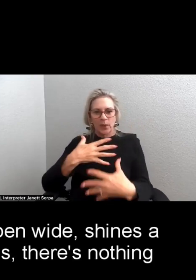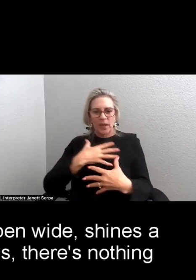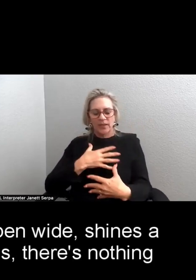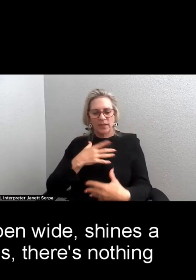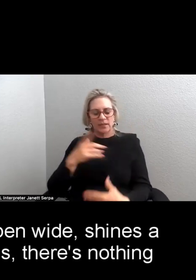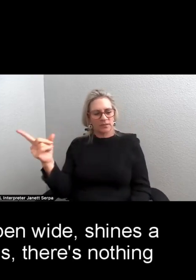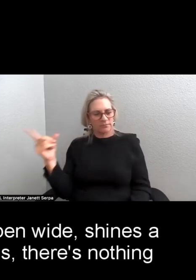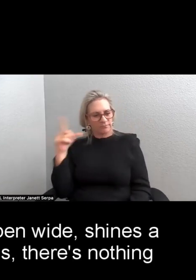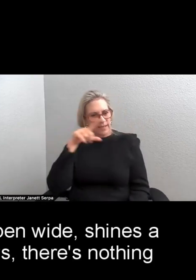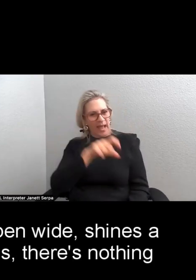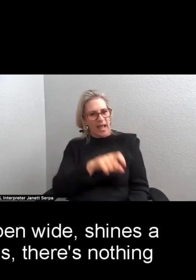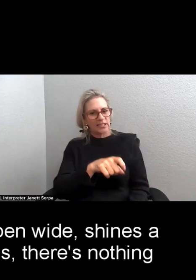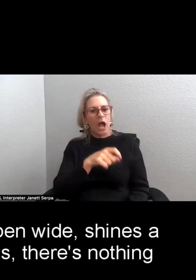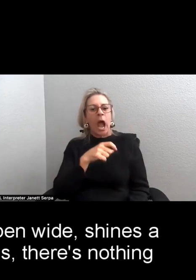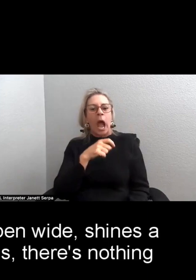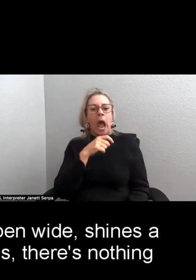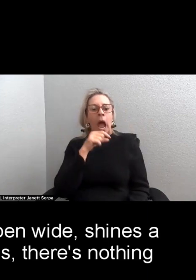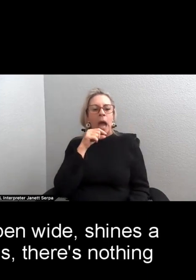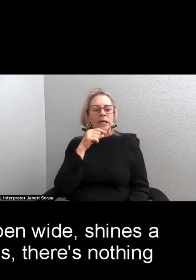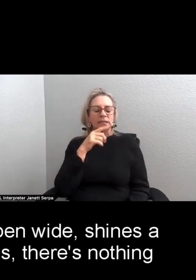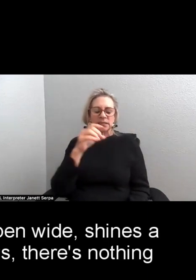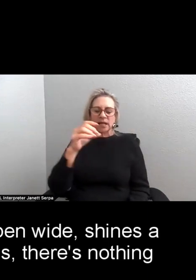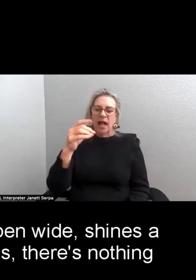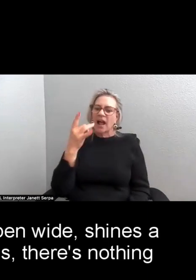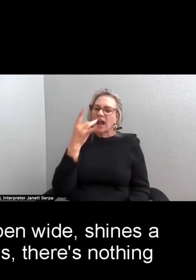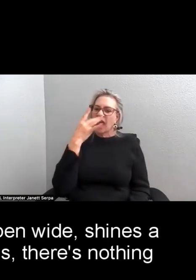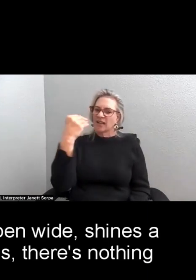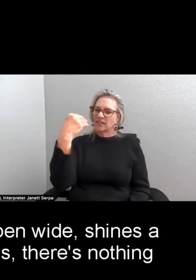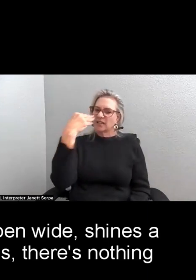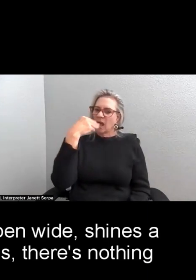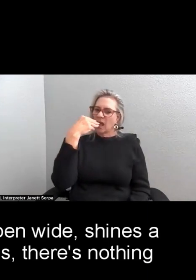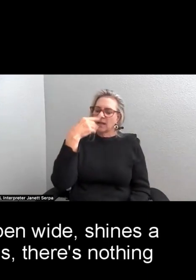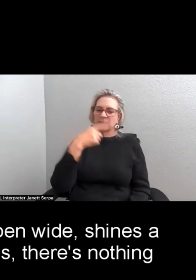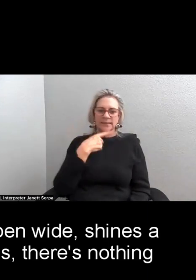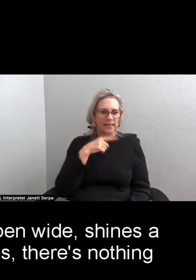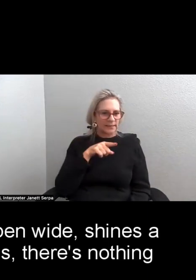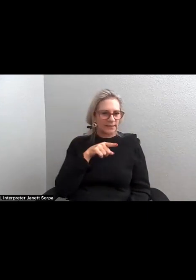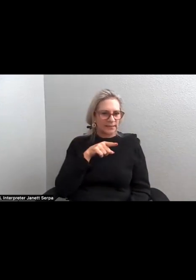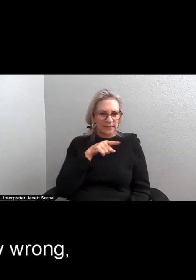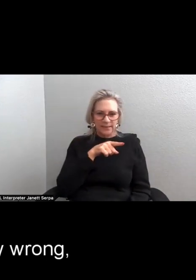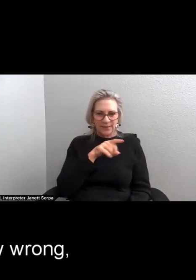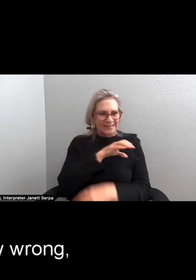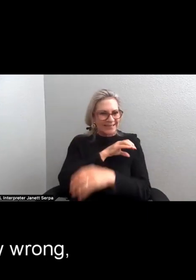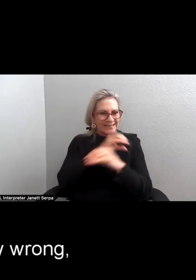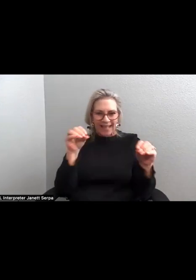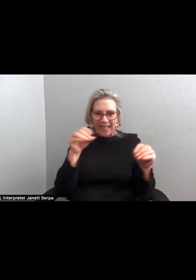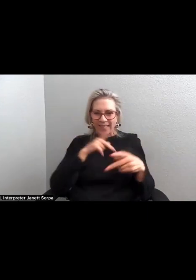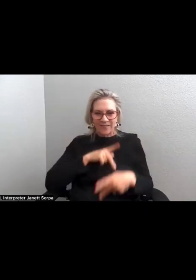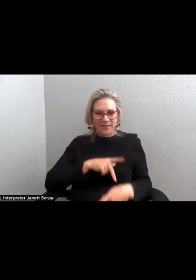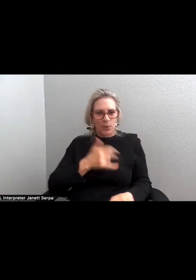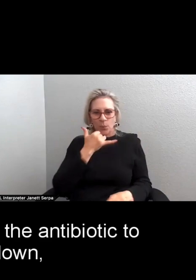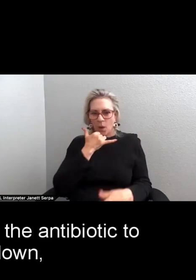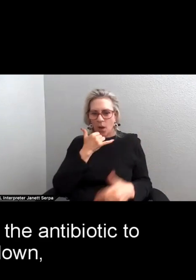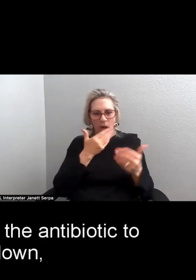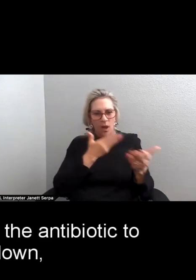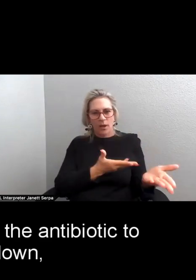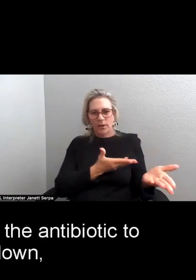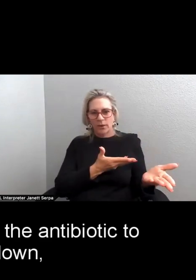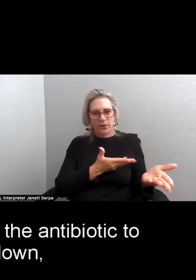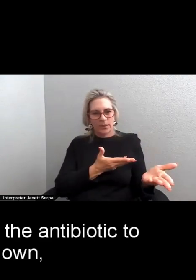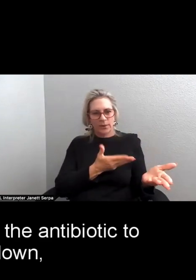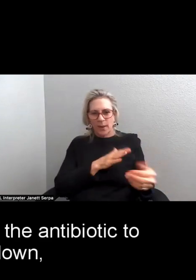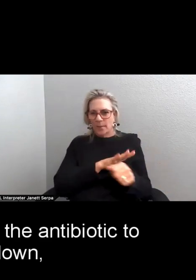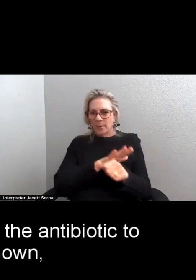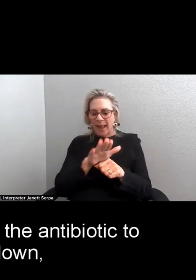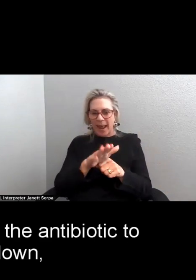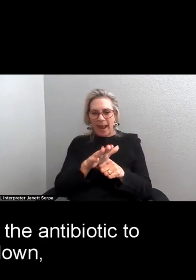asks her to open wide, shines a flashlight, then says there's nothing physically wrong. Plenty of room for